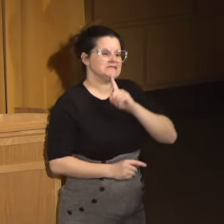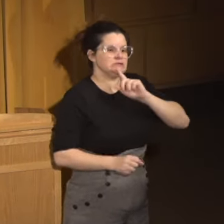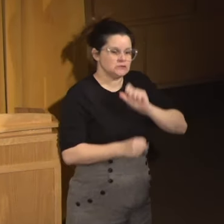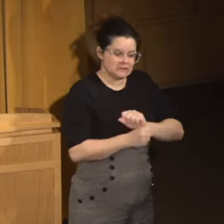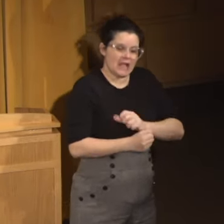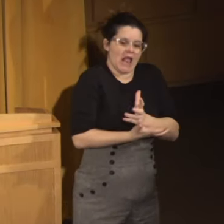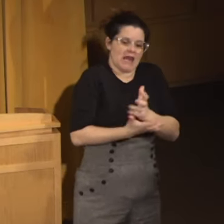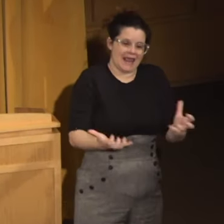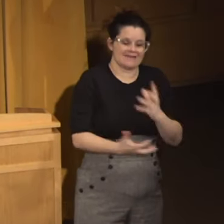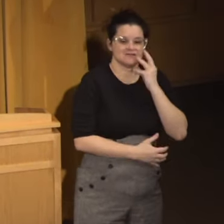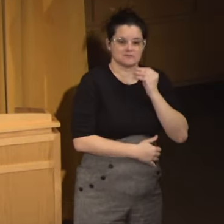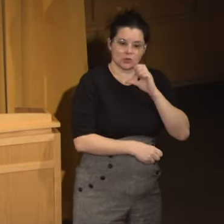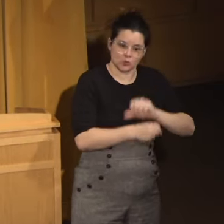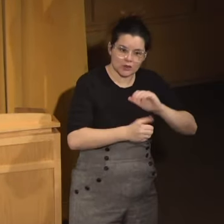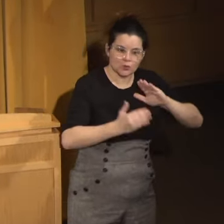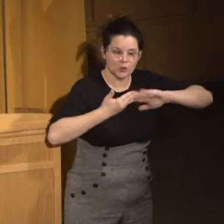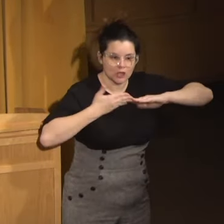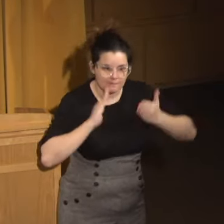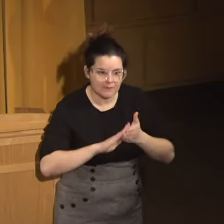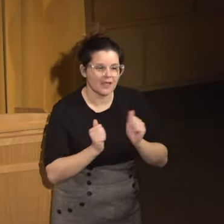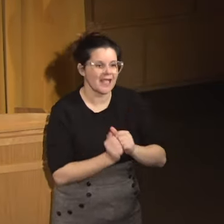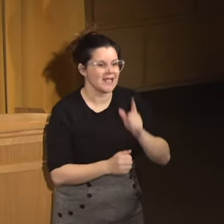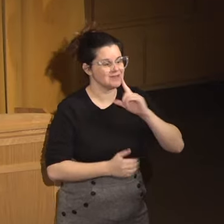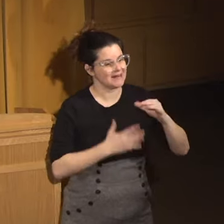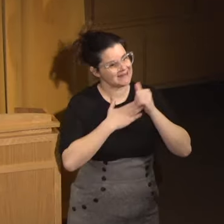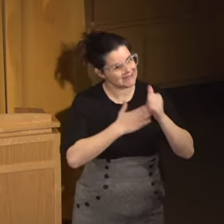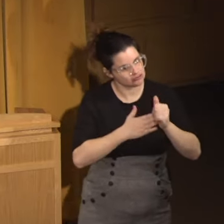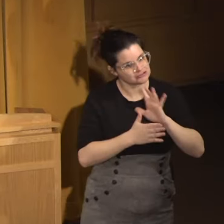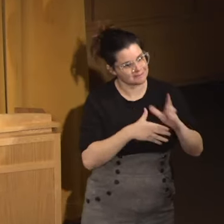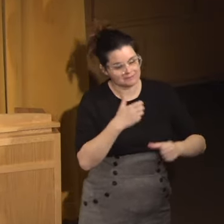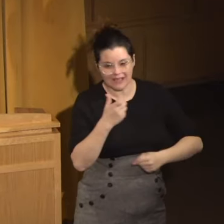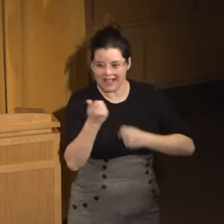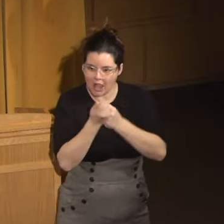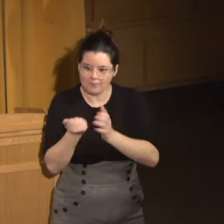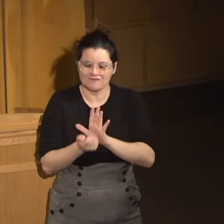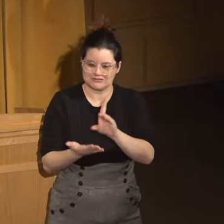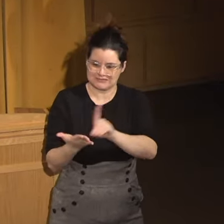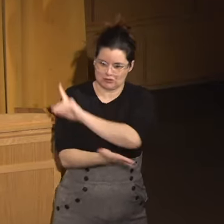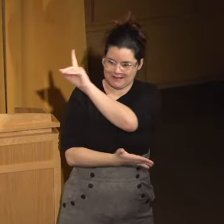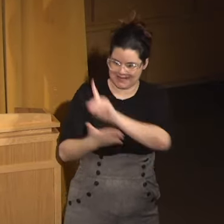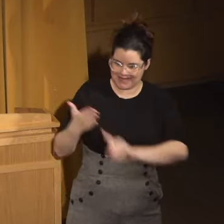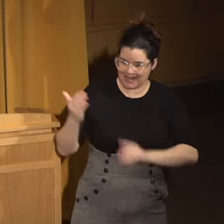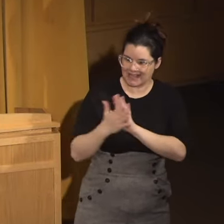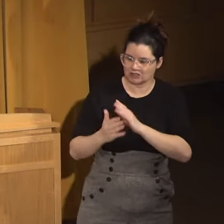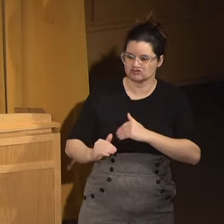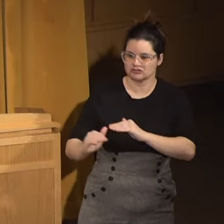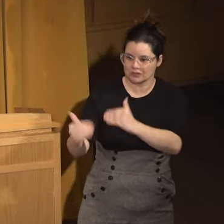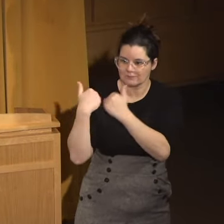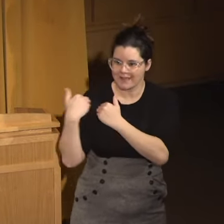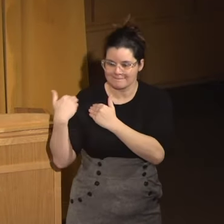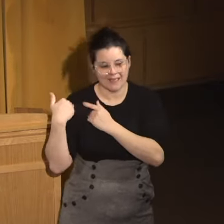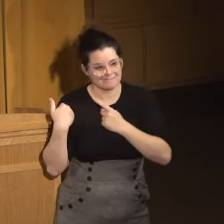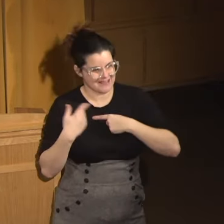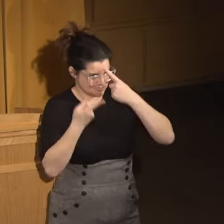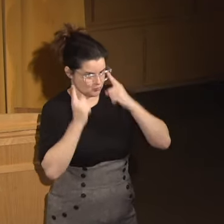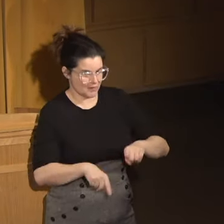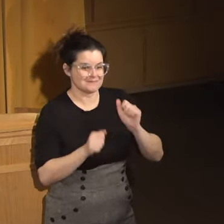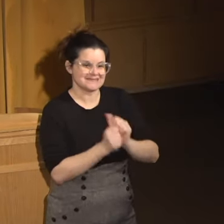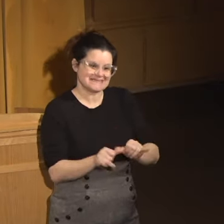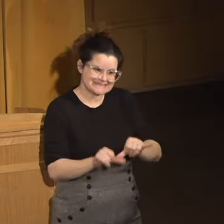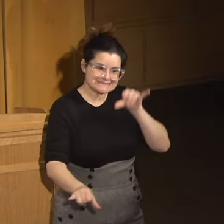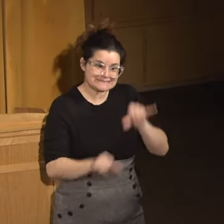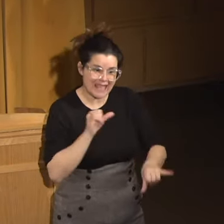experience, working with communities, holding leaders accountable for discrimination, and really learning how to make sure that these agreements stick.